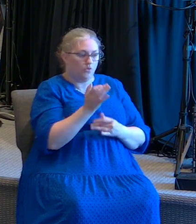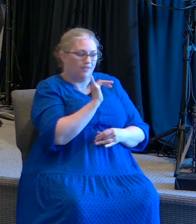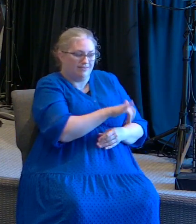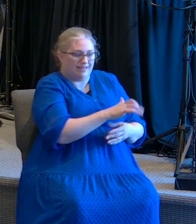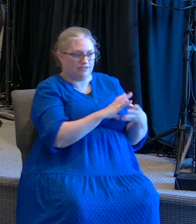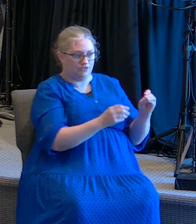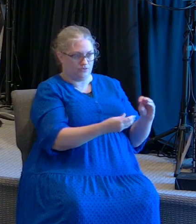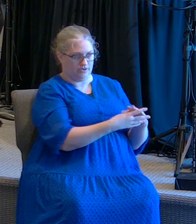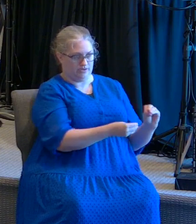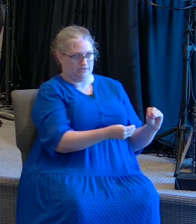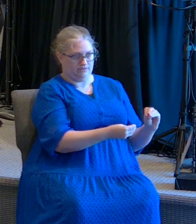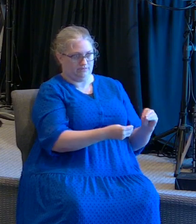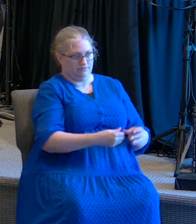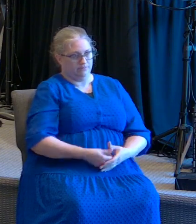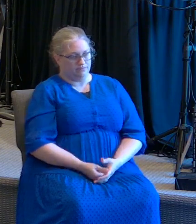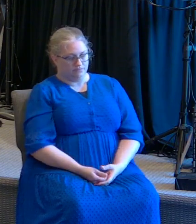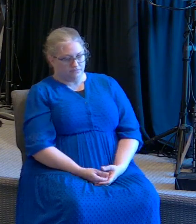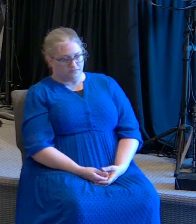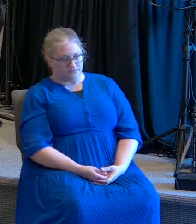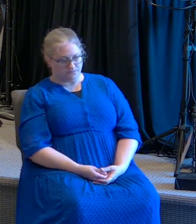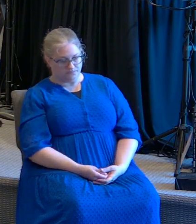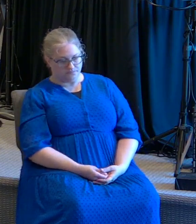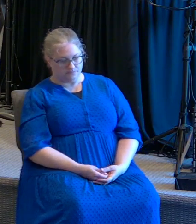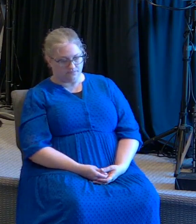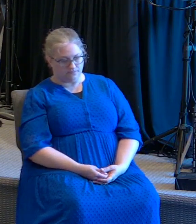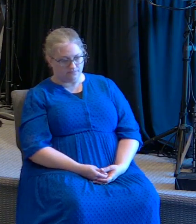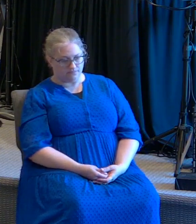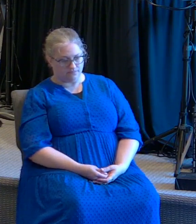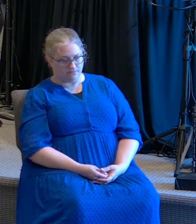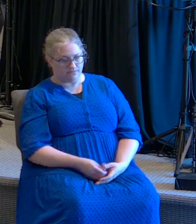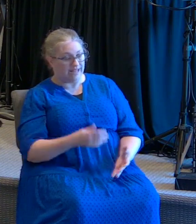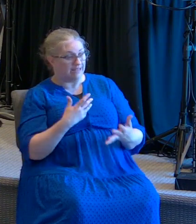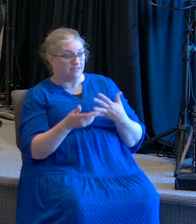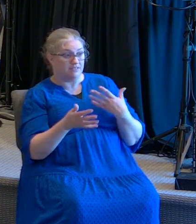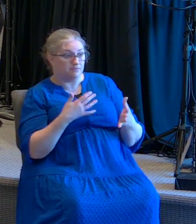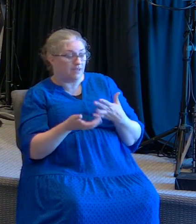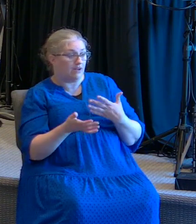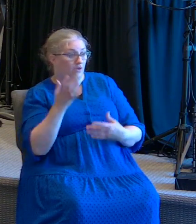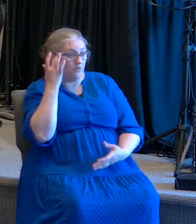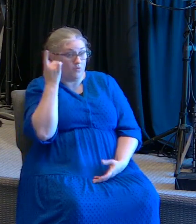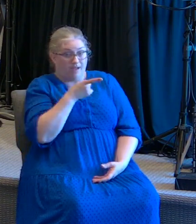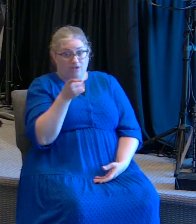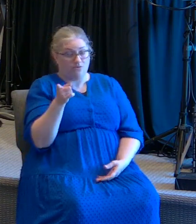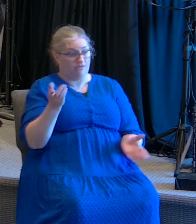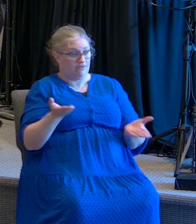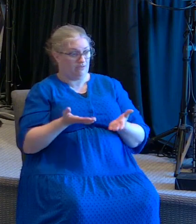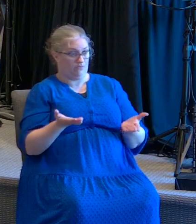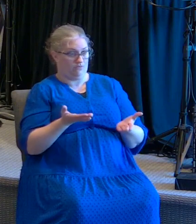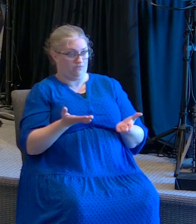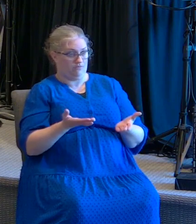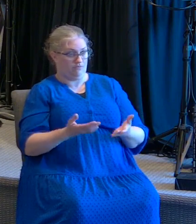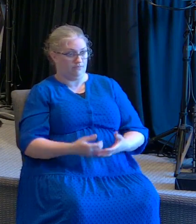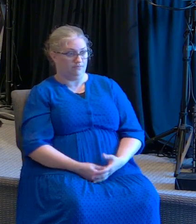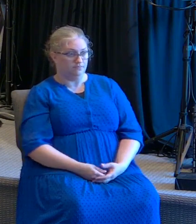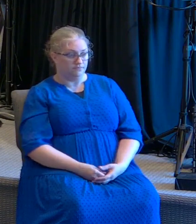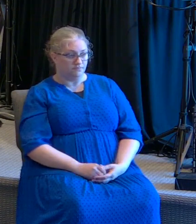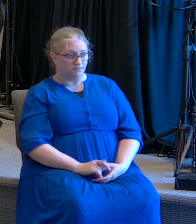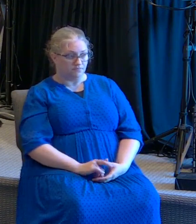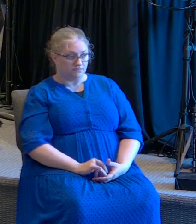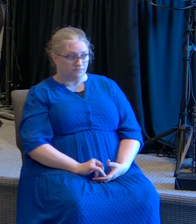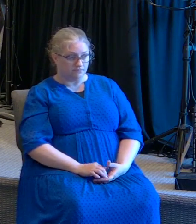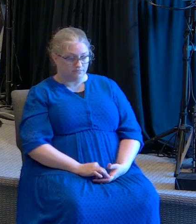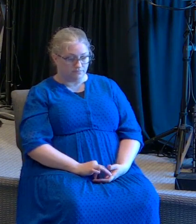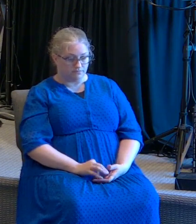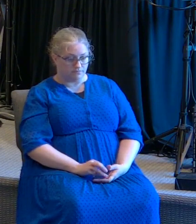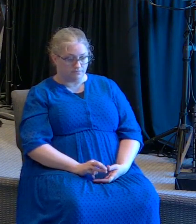secundario a través de este pasaje bíblico. No importa lo que por lo cual hayas